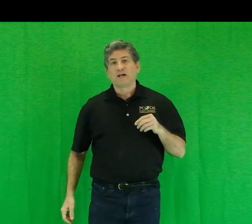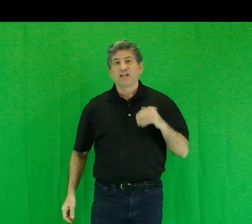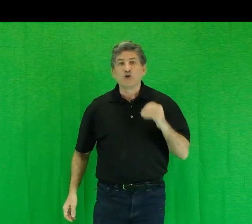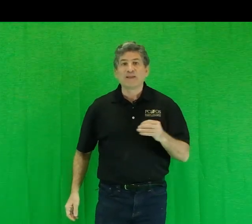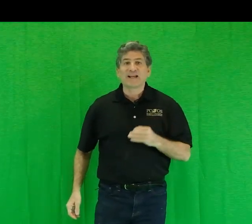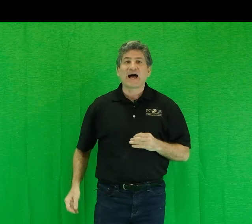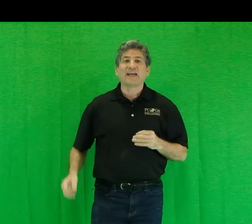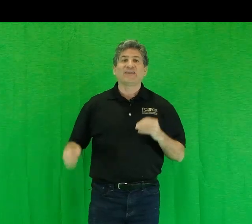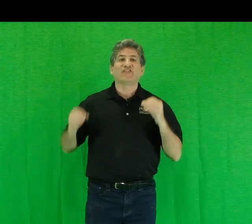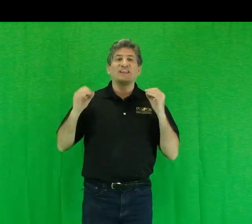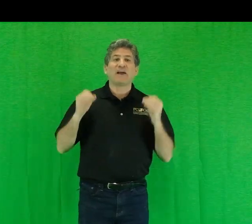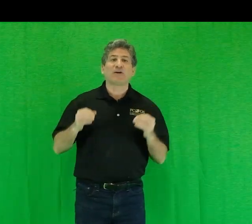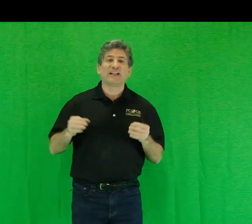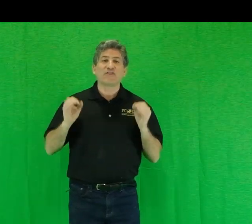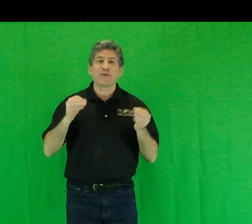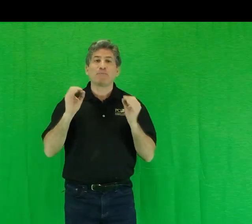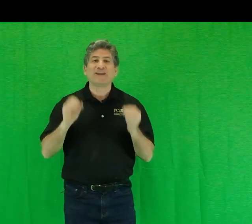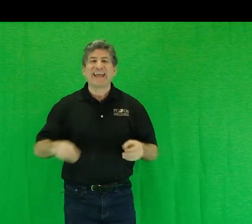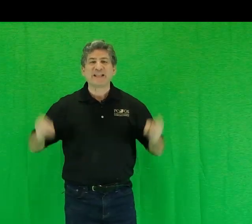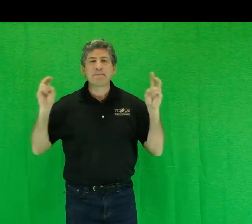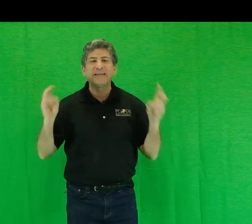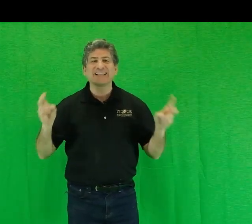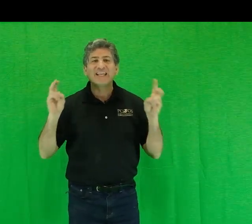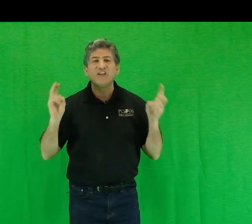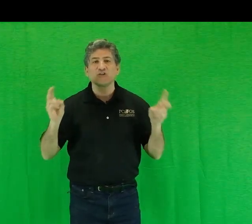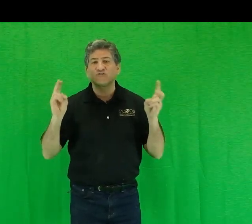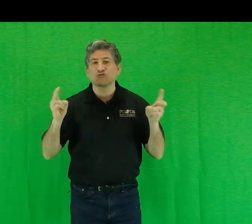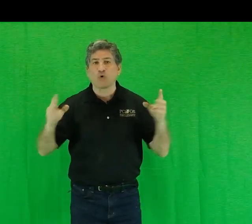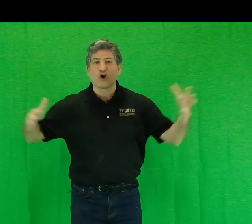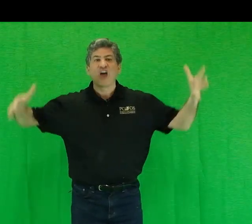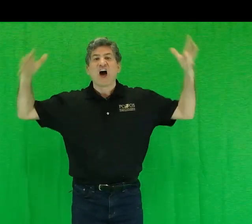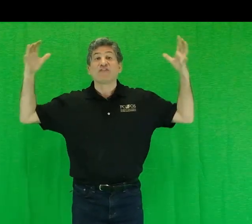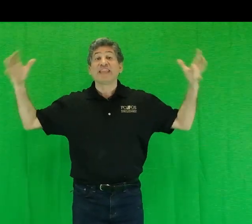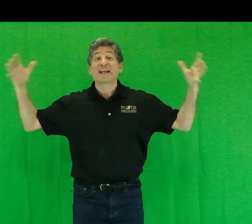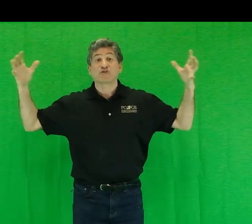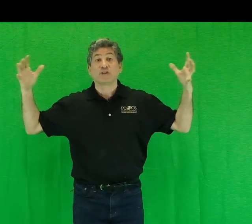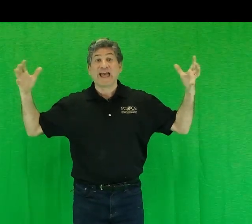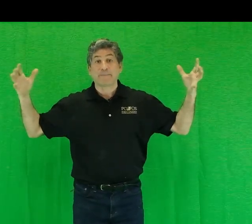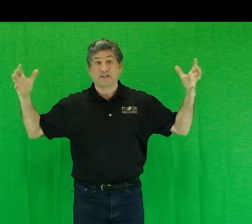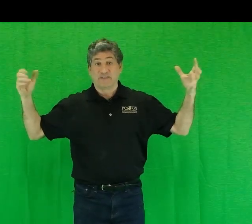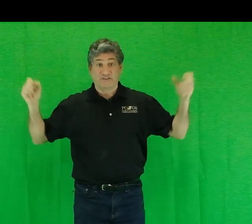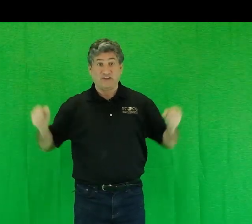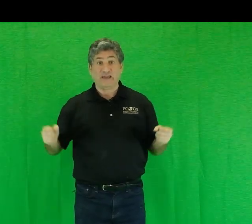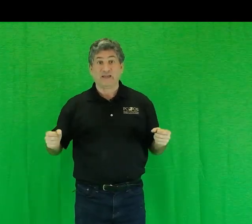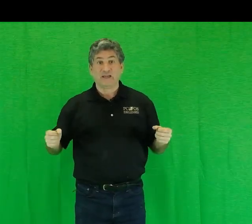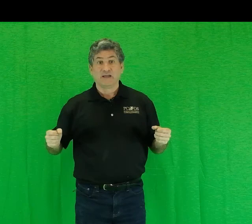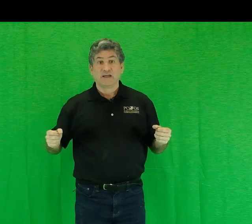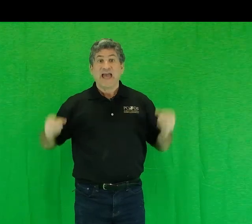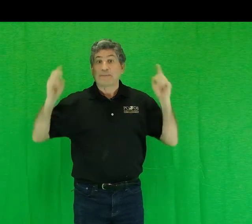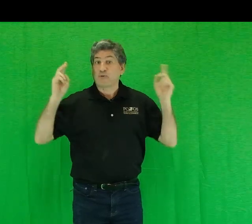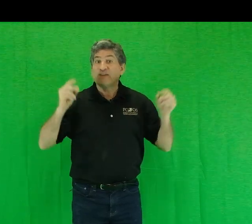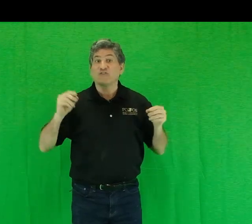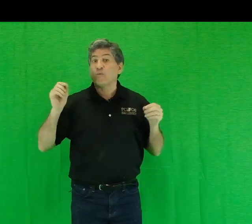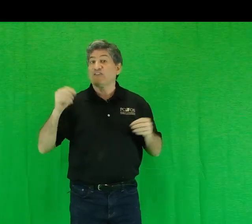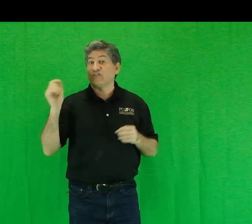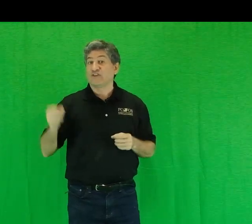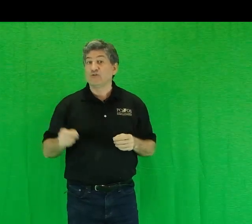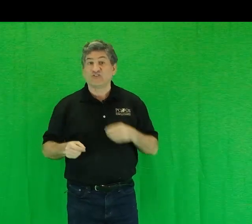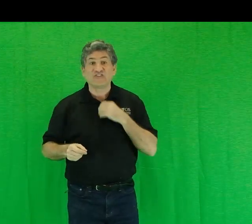Humankind has inherited a 3.8 billion year store of natural capital, they say. At present rates of use and